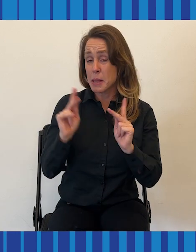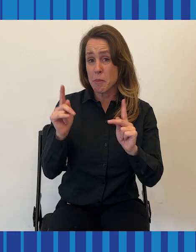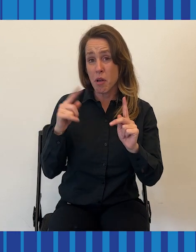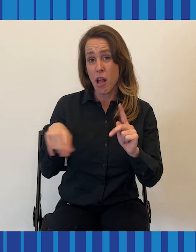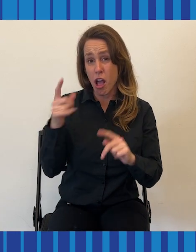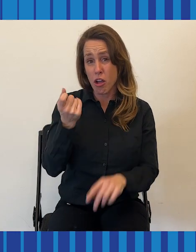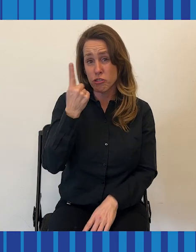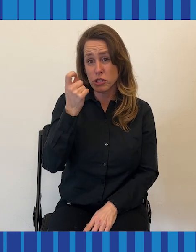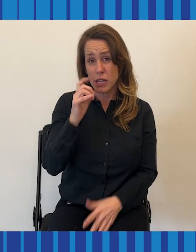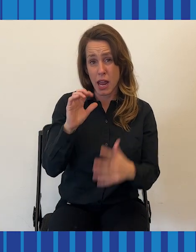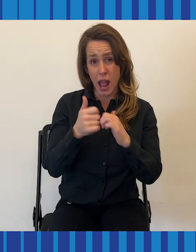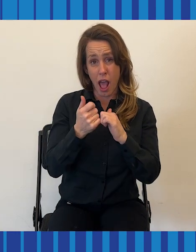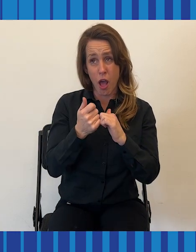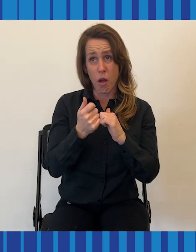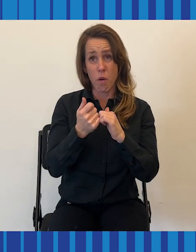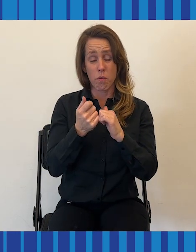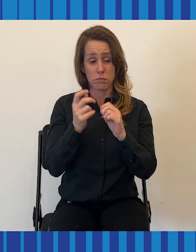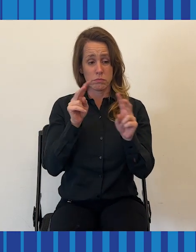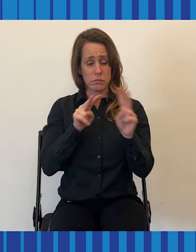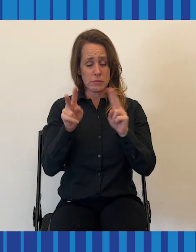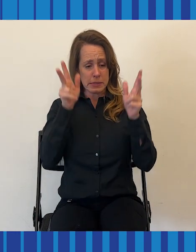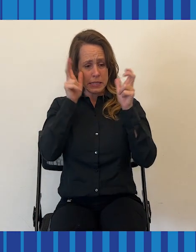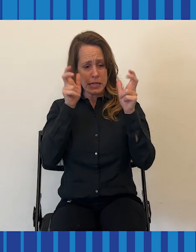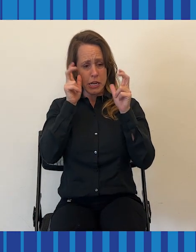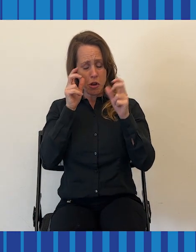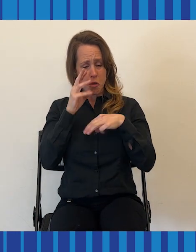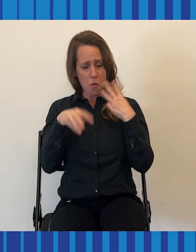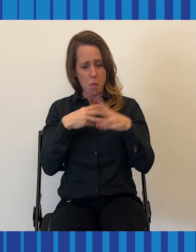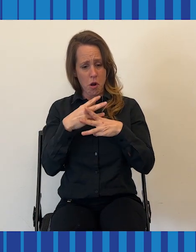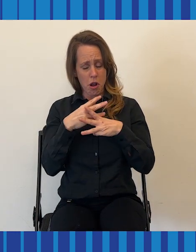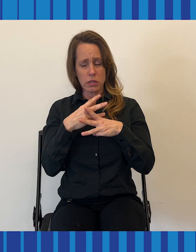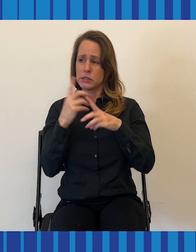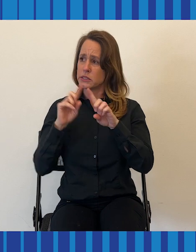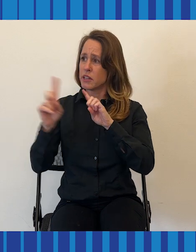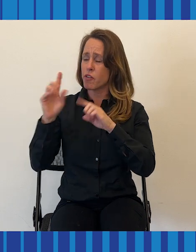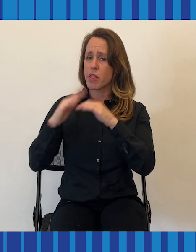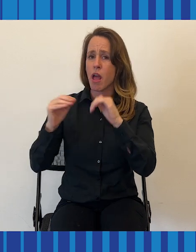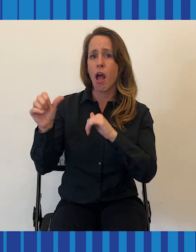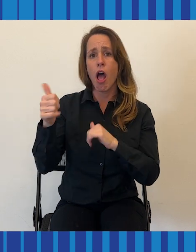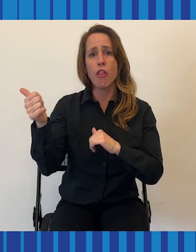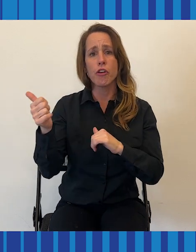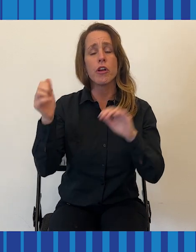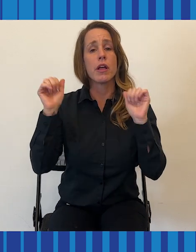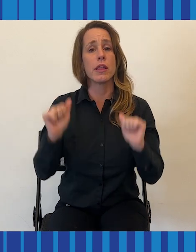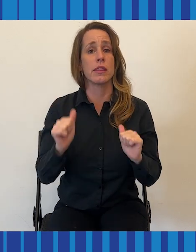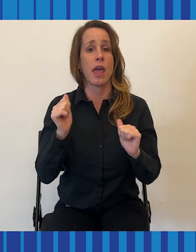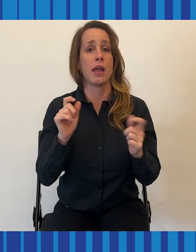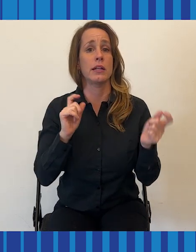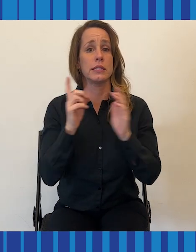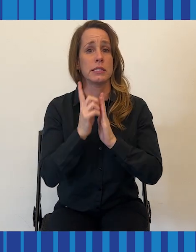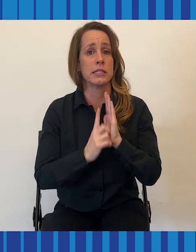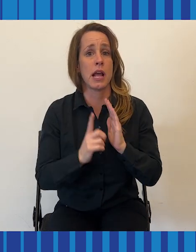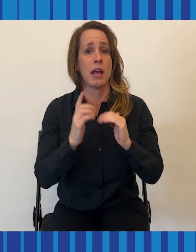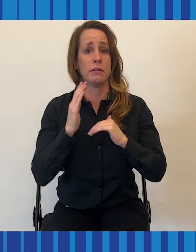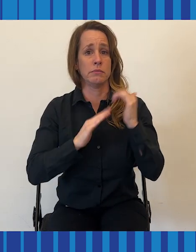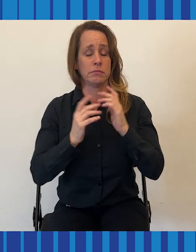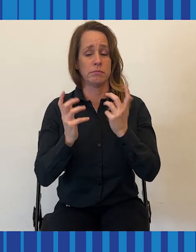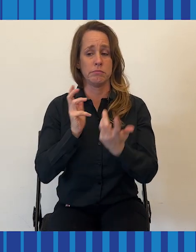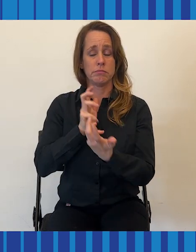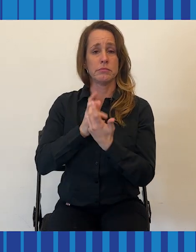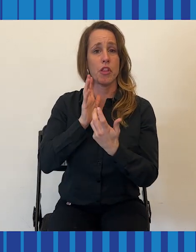When people understand how they hear the world, they can better communicate their needs and accommodate the needs of others.